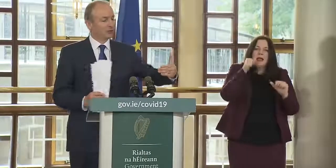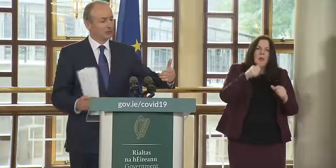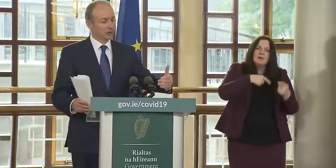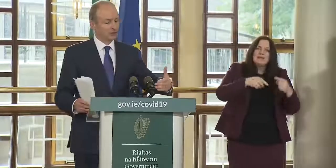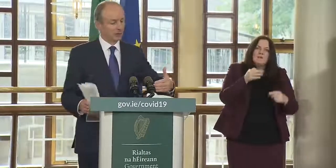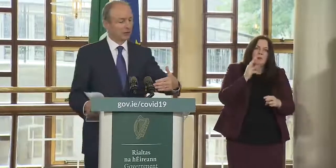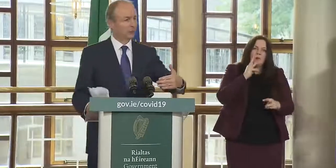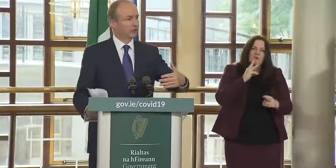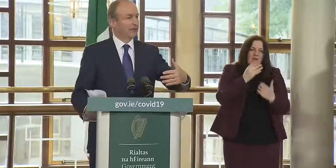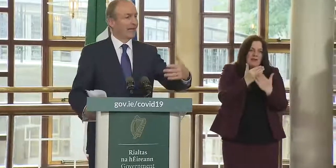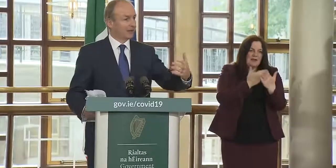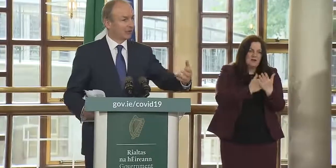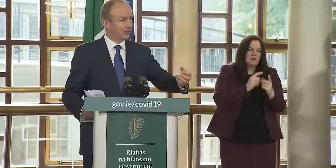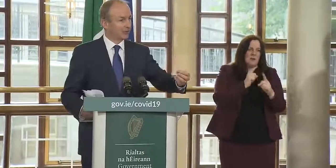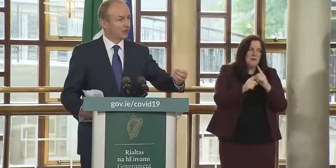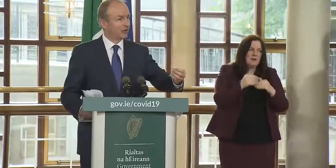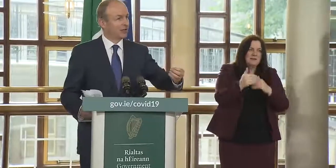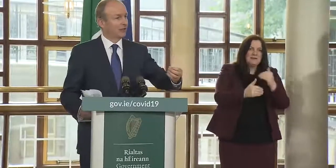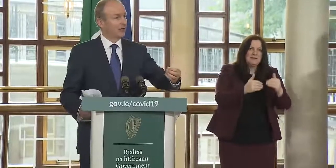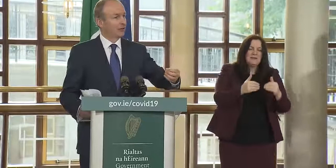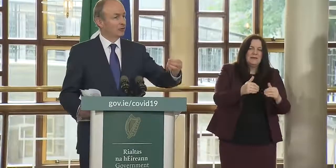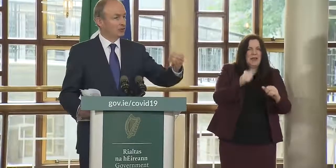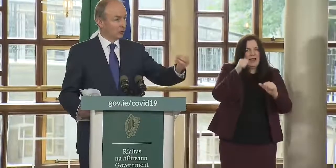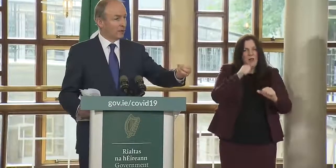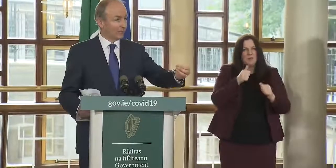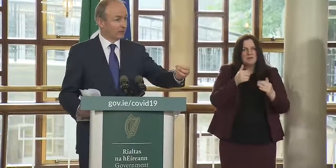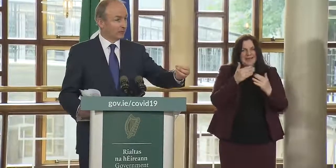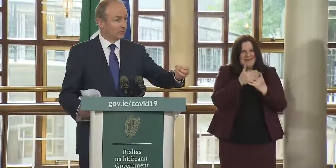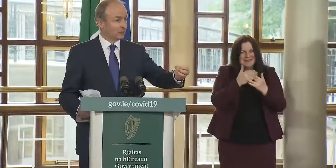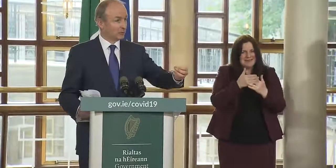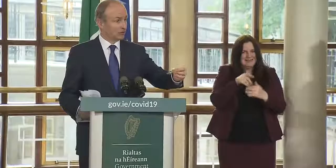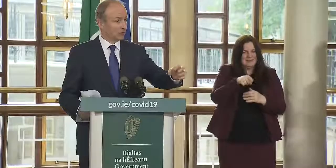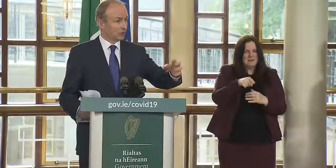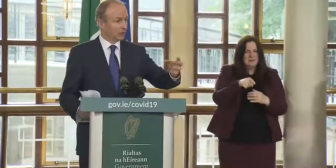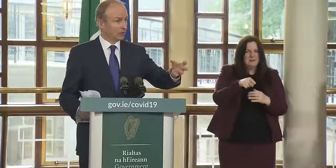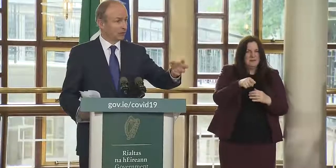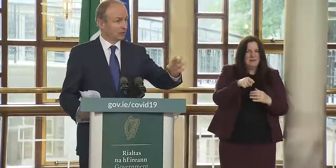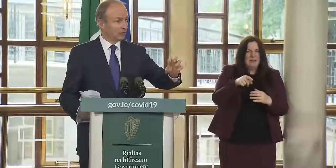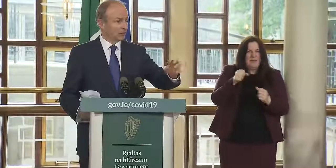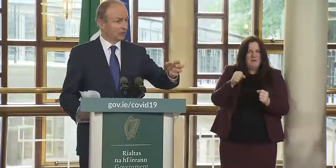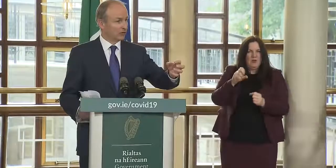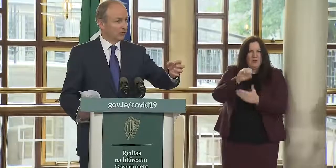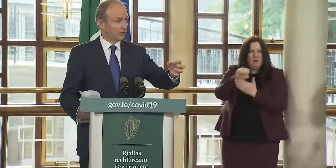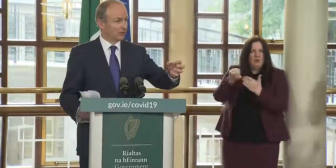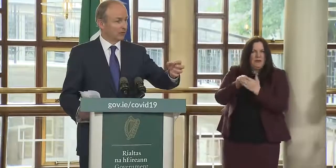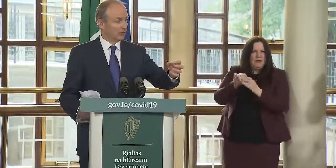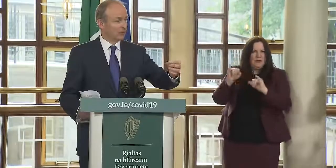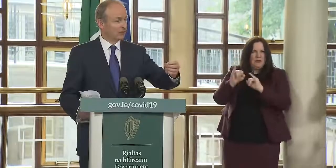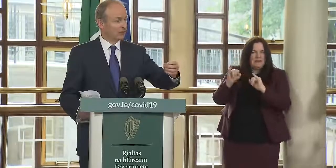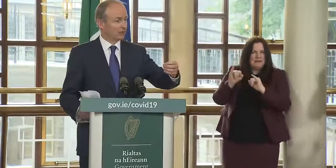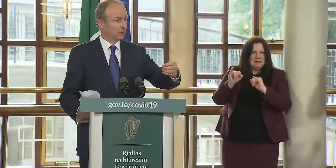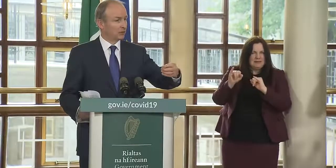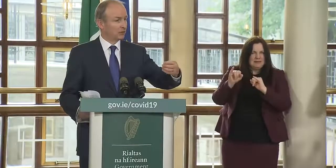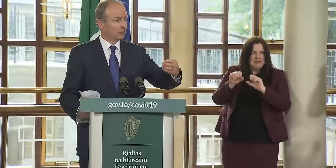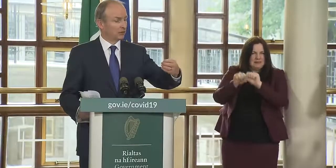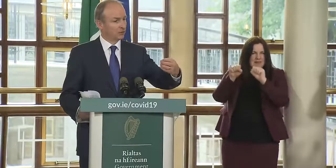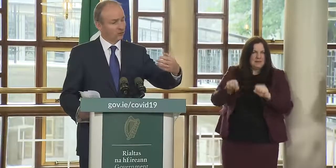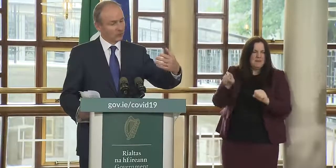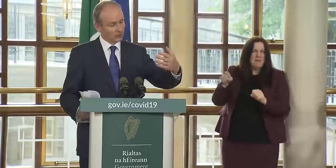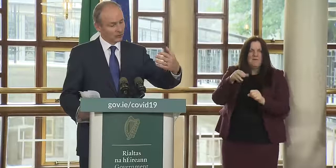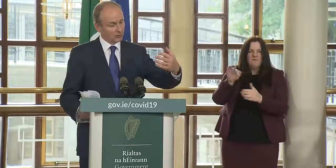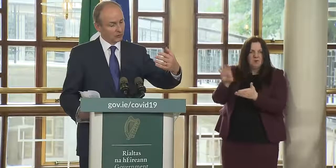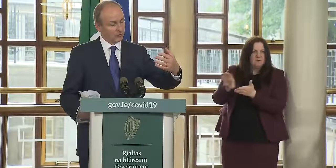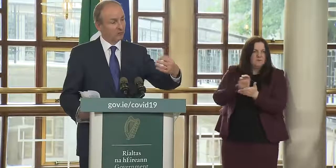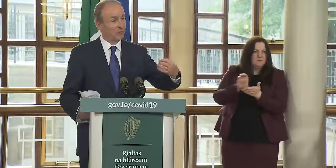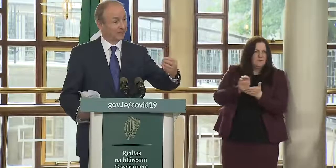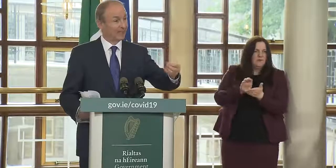legislation through that would enable us to access out of the shore mechanism which is a european crisis mechanism uh to deal with on you know